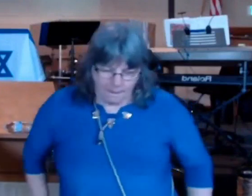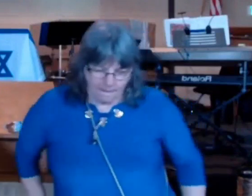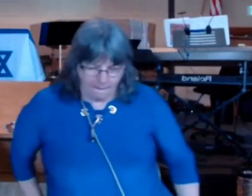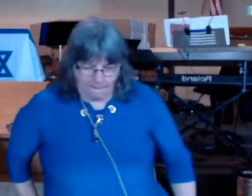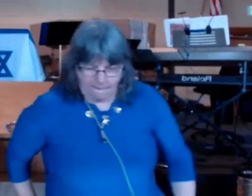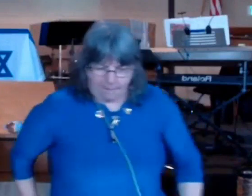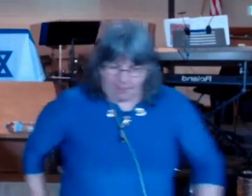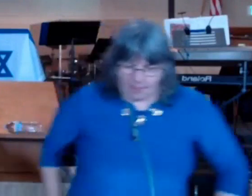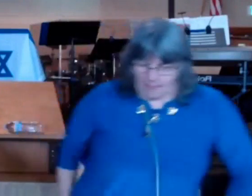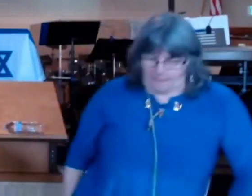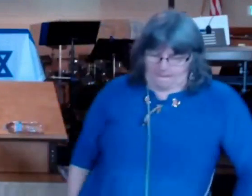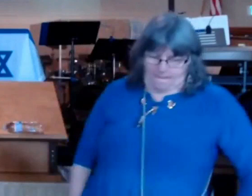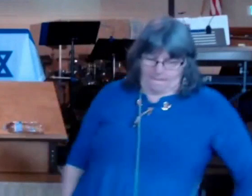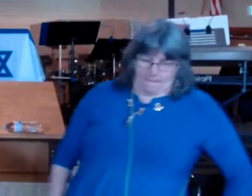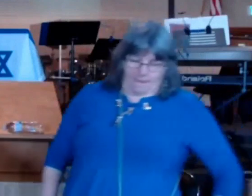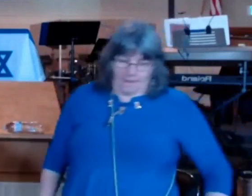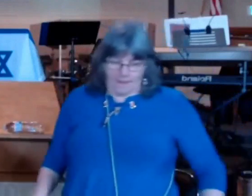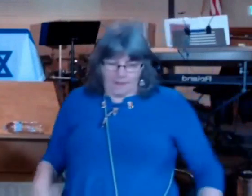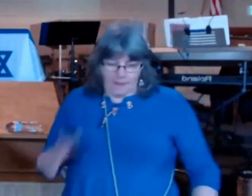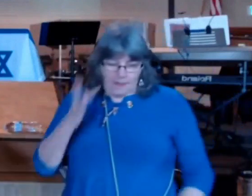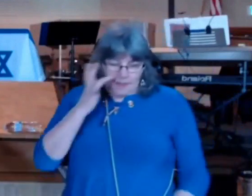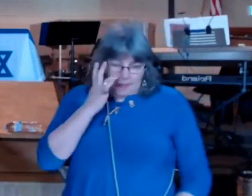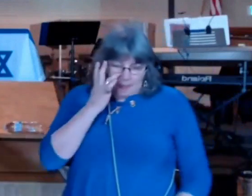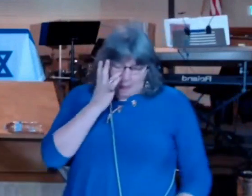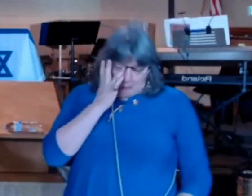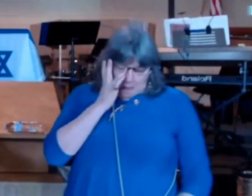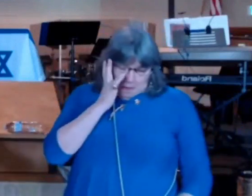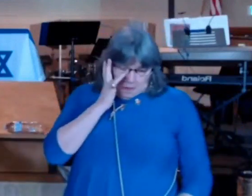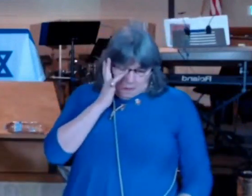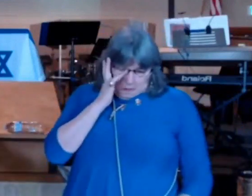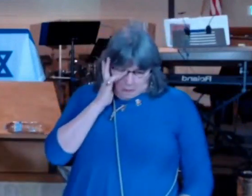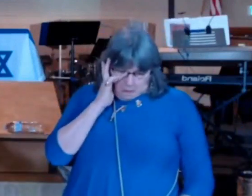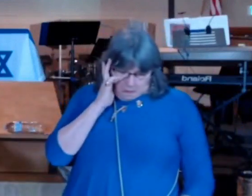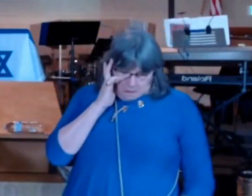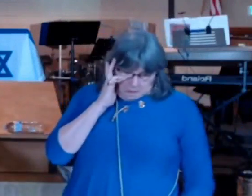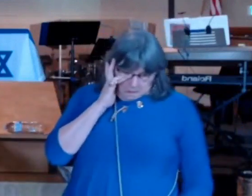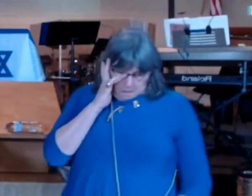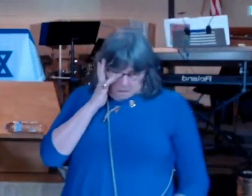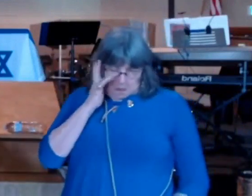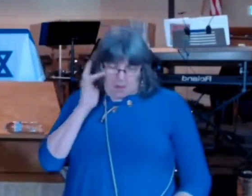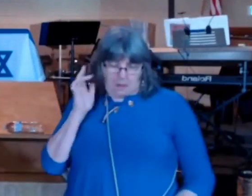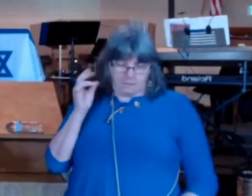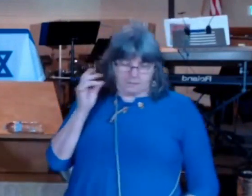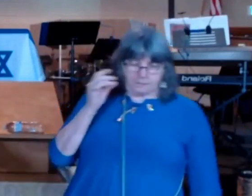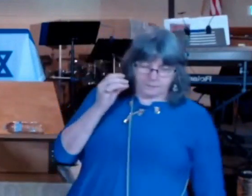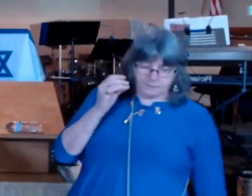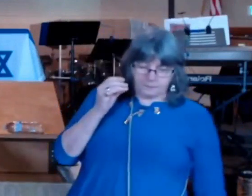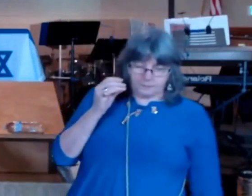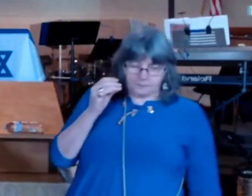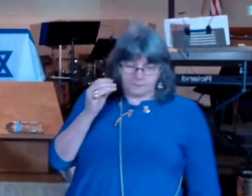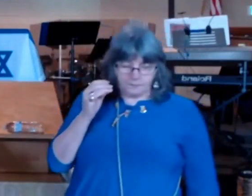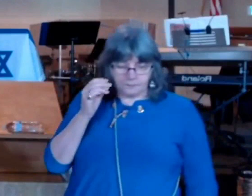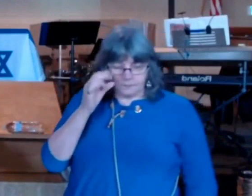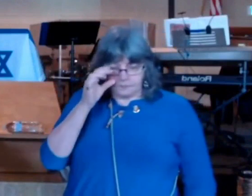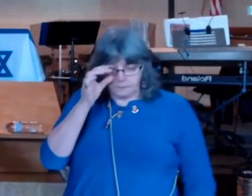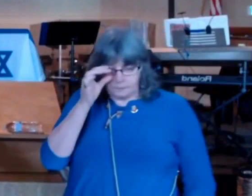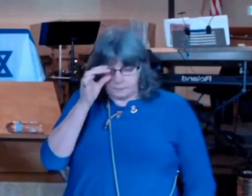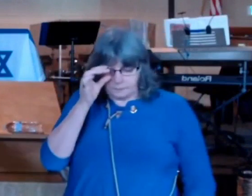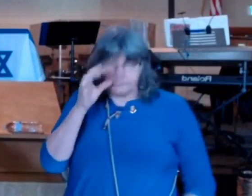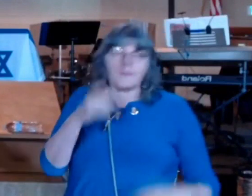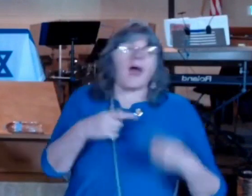these holy instructions became infected with the self